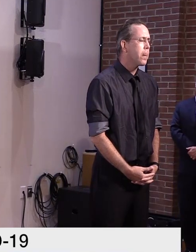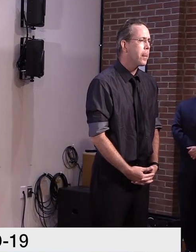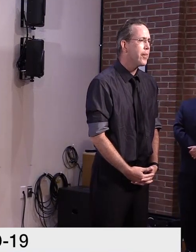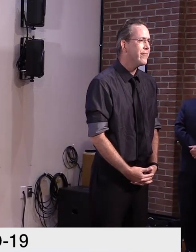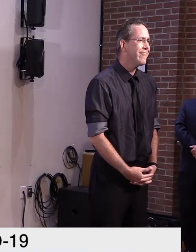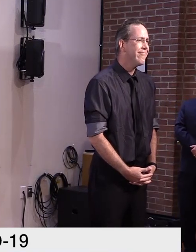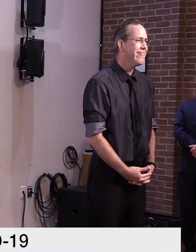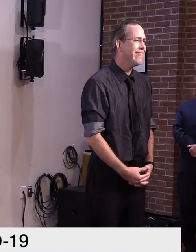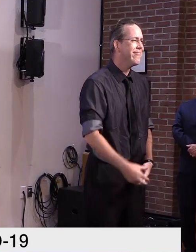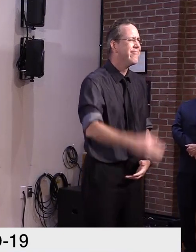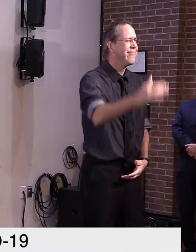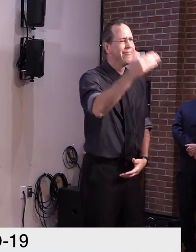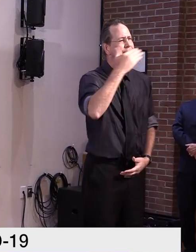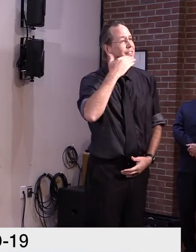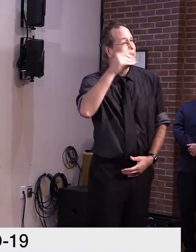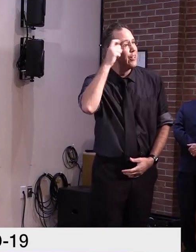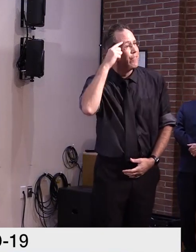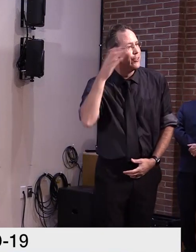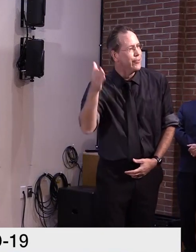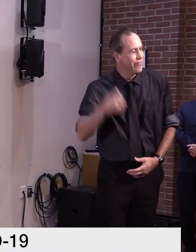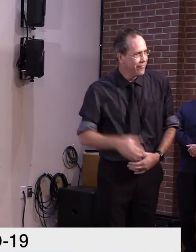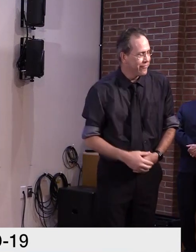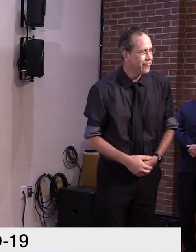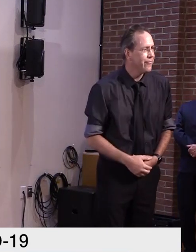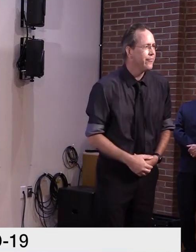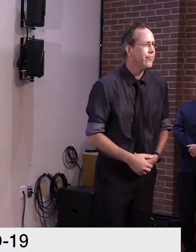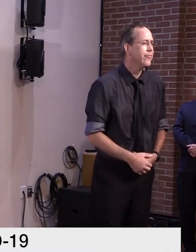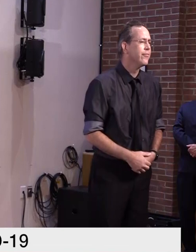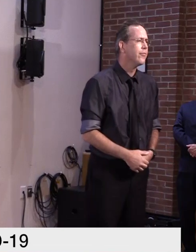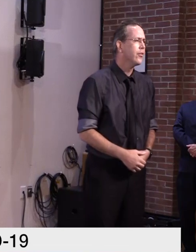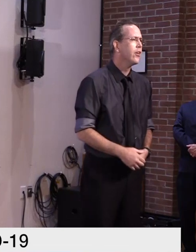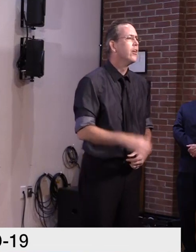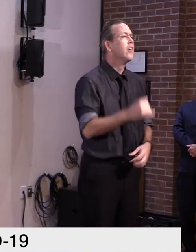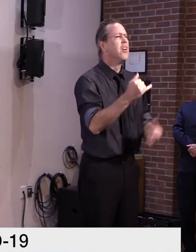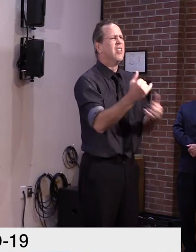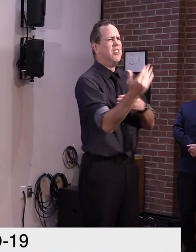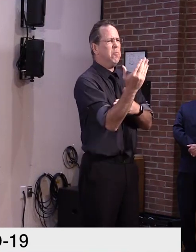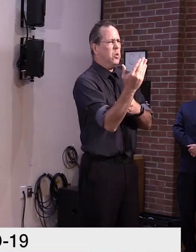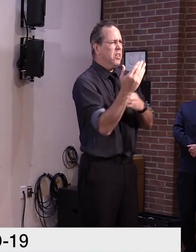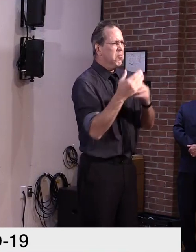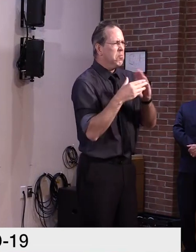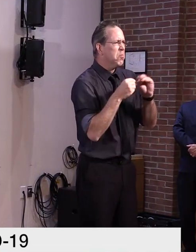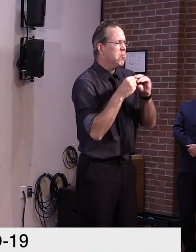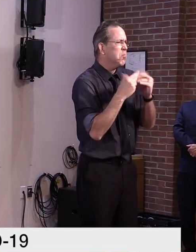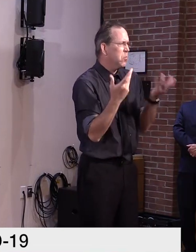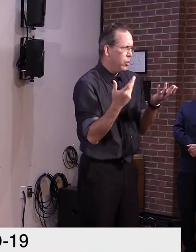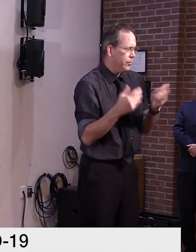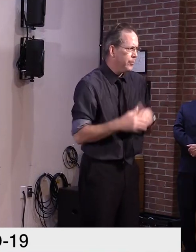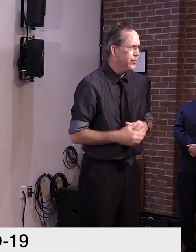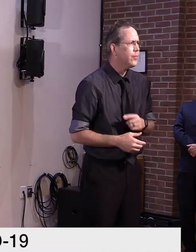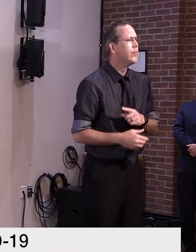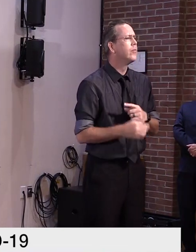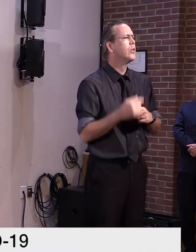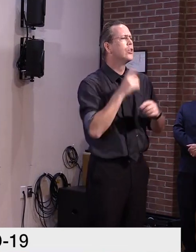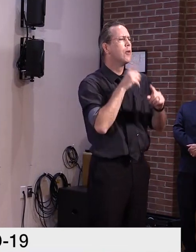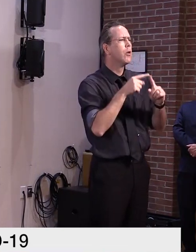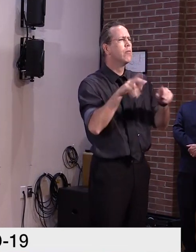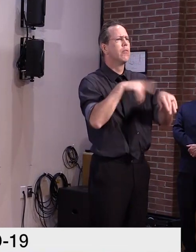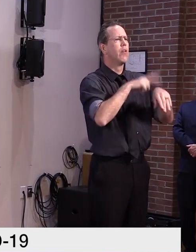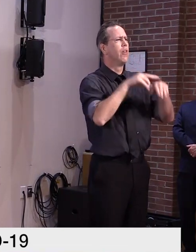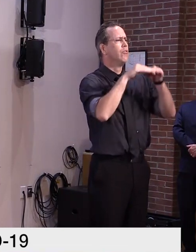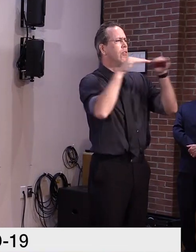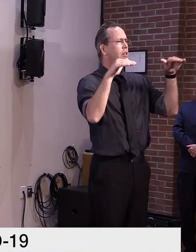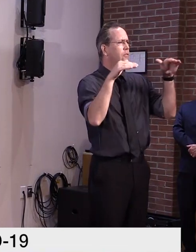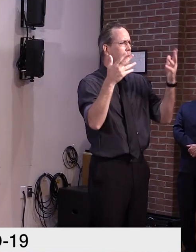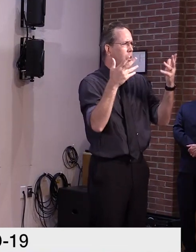Thank you, Governor, good morning, everyone. This morning, we will talk first about some national and Vermont-based